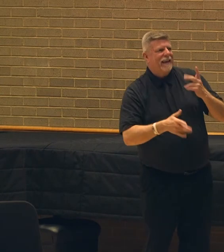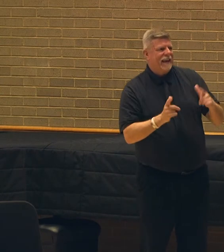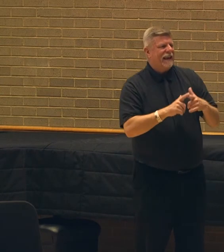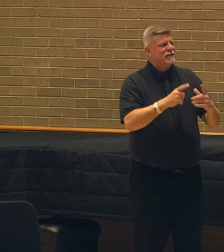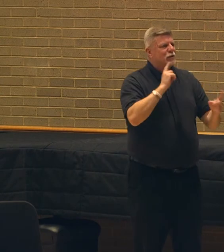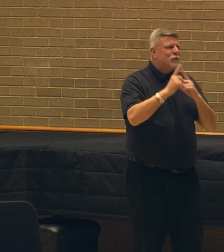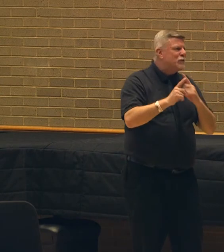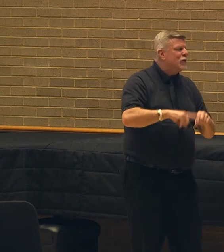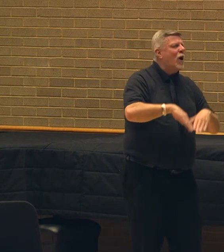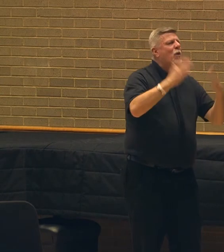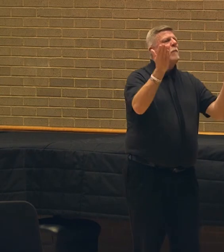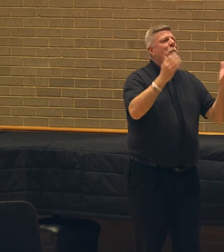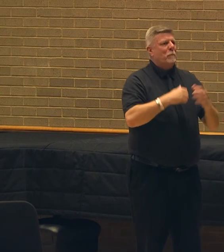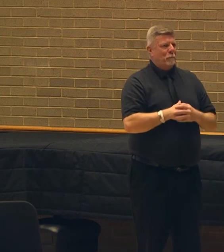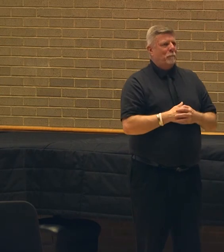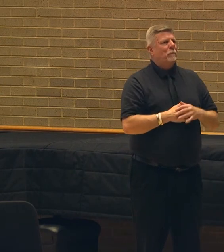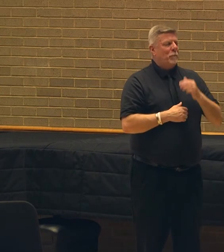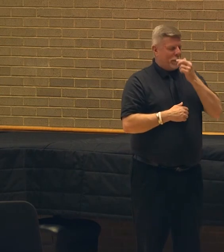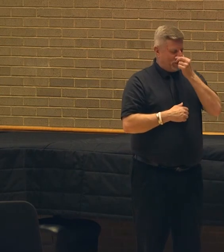today.